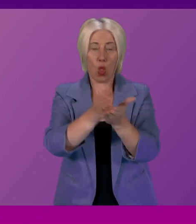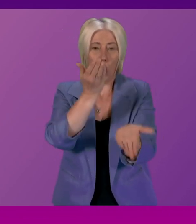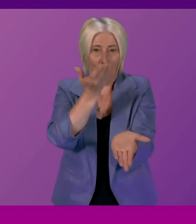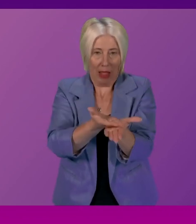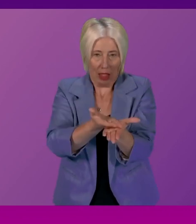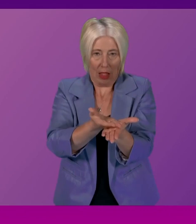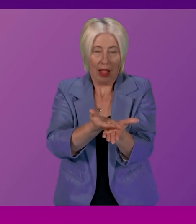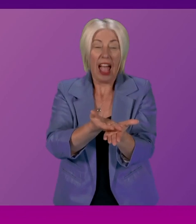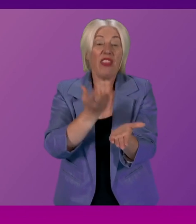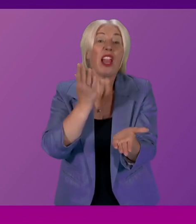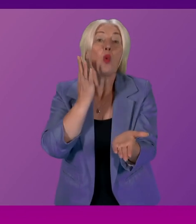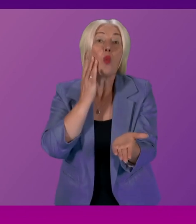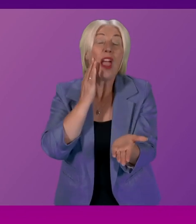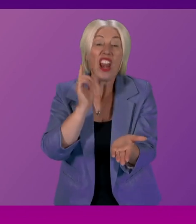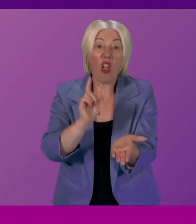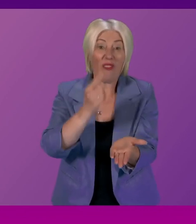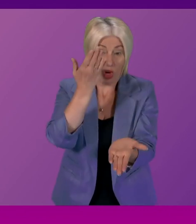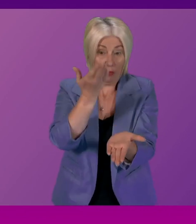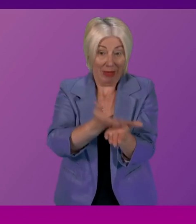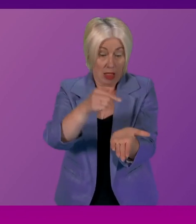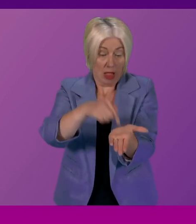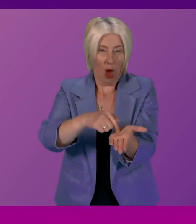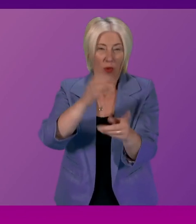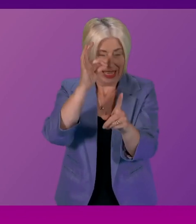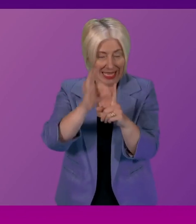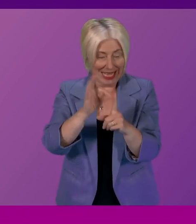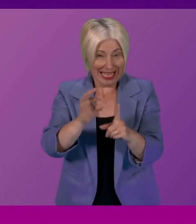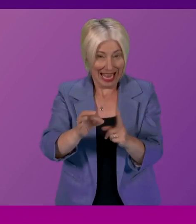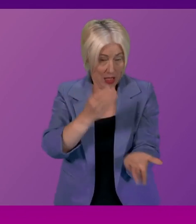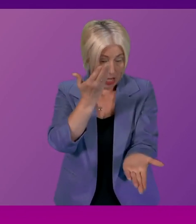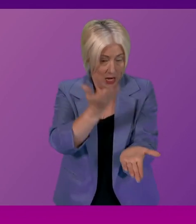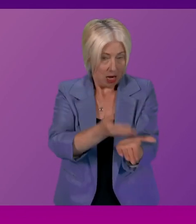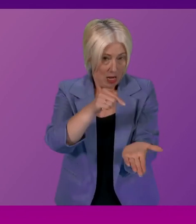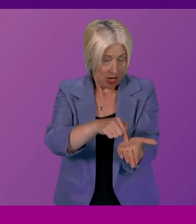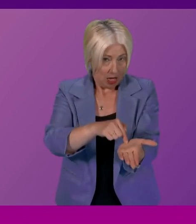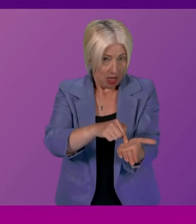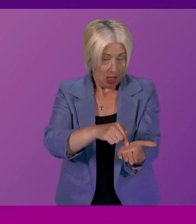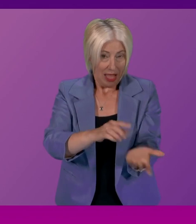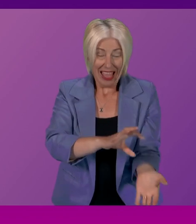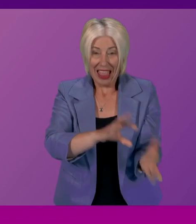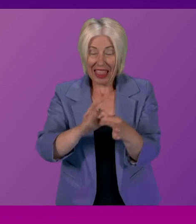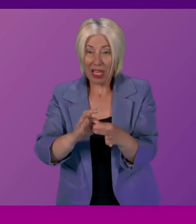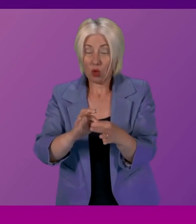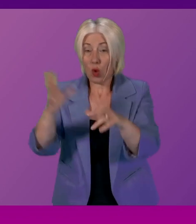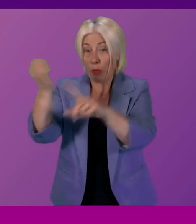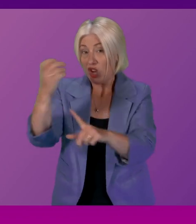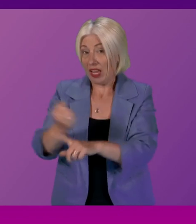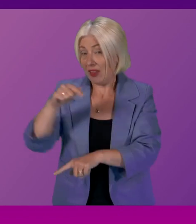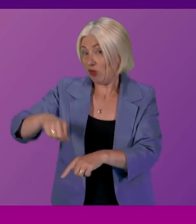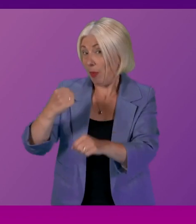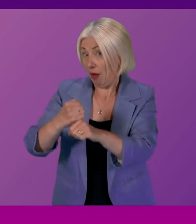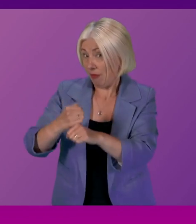be, where this is shown in detail, so that it aligns with your Government's objectives? So I think,